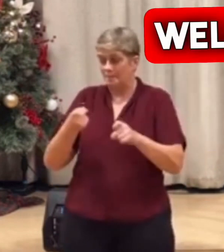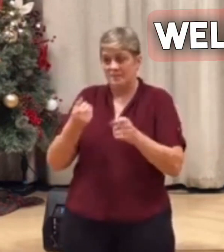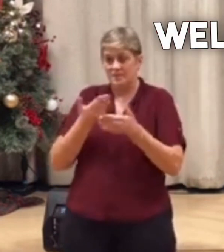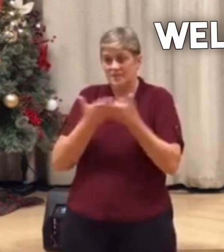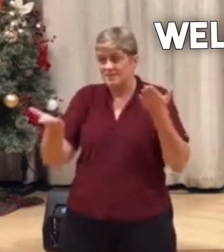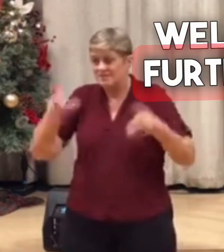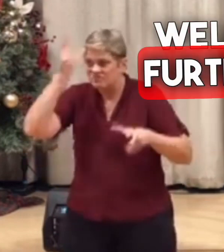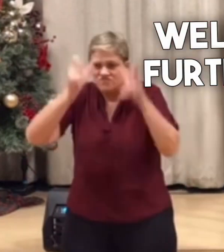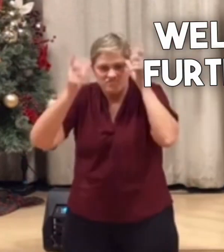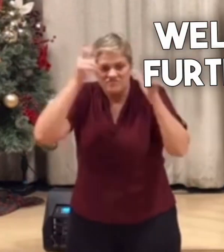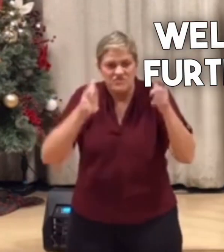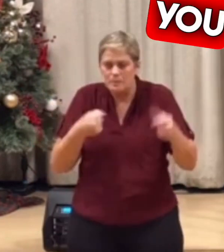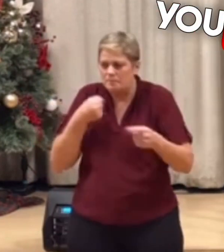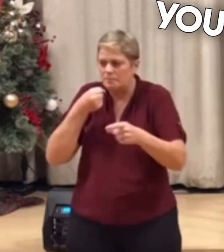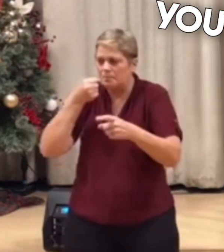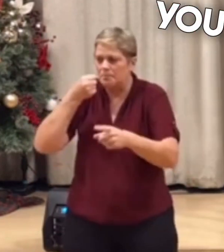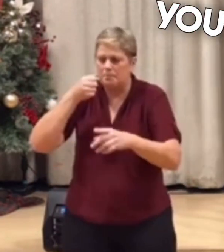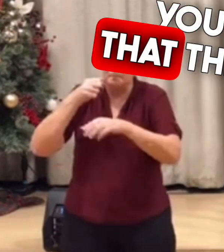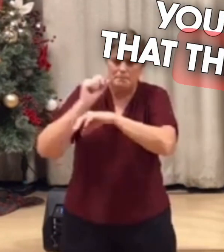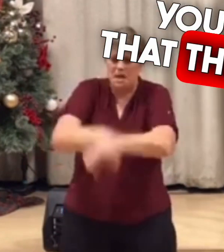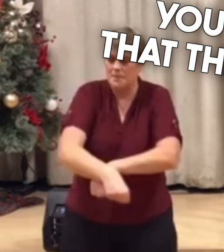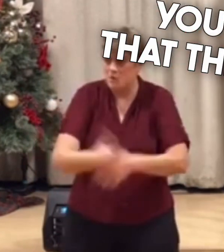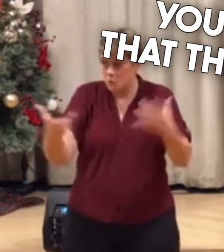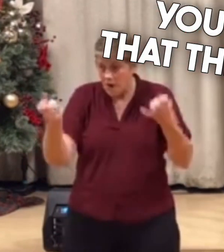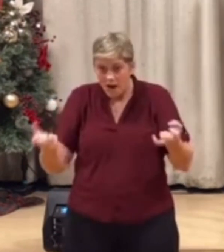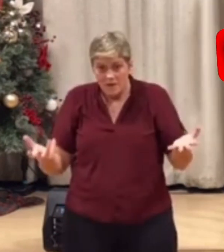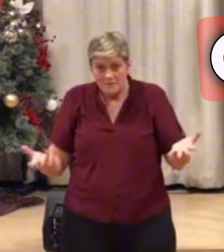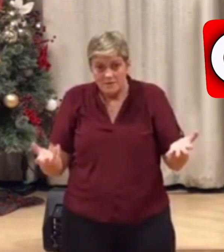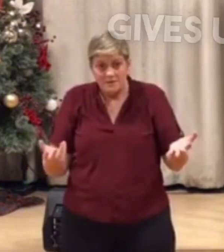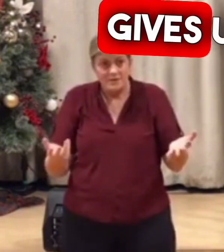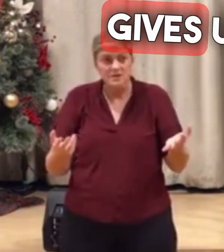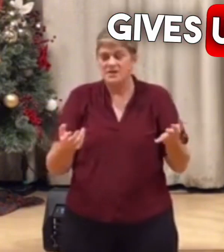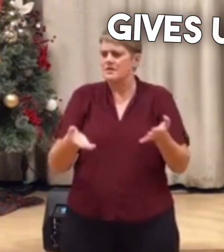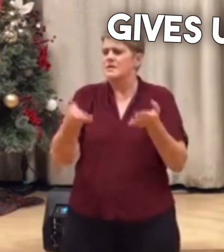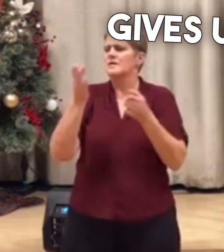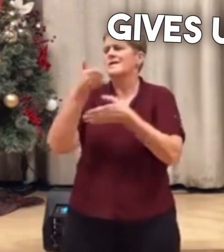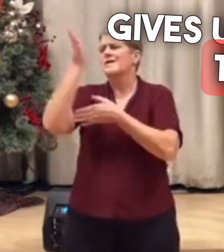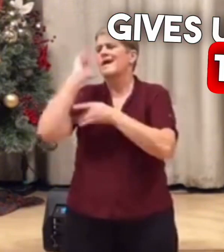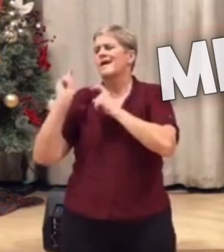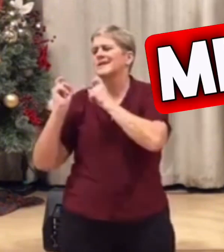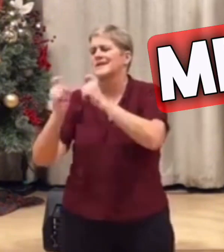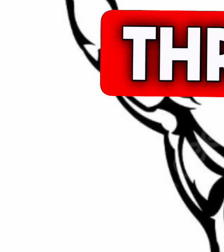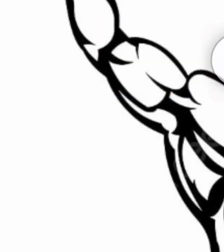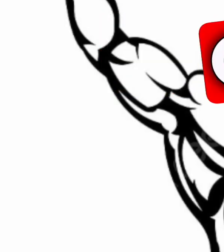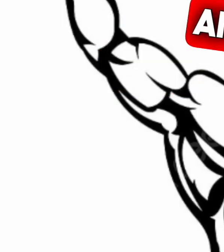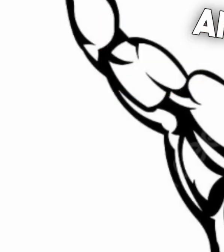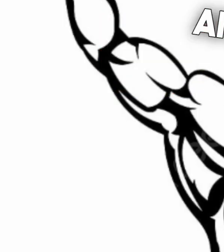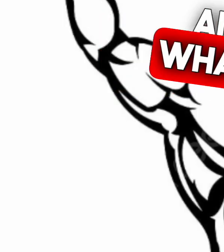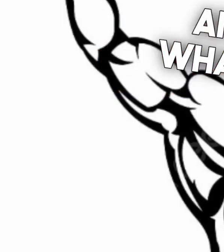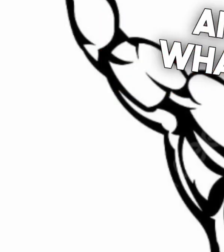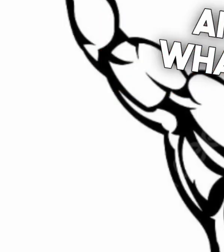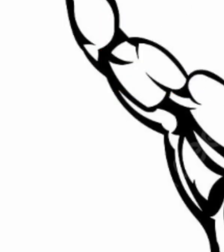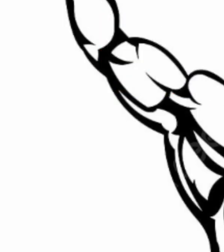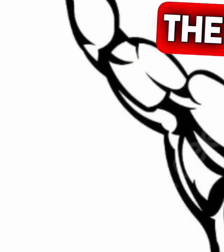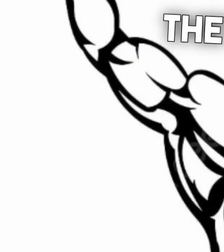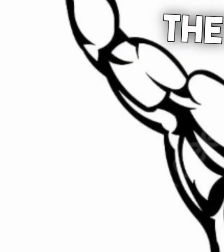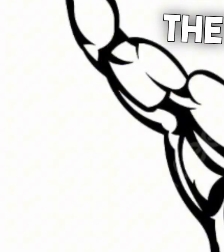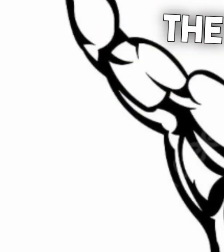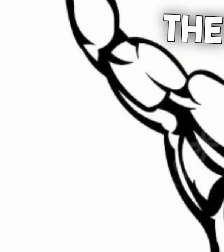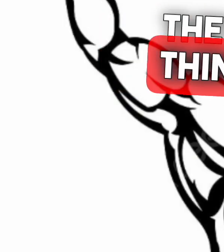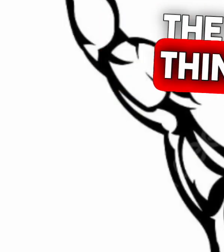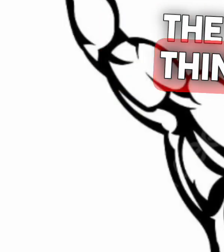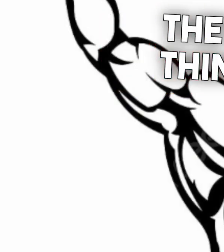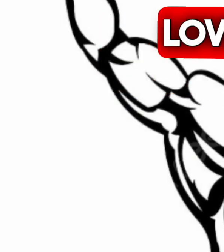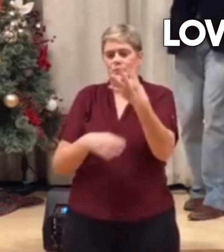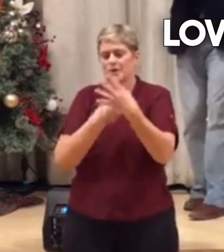would. Well, look no further. tells you right here that these weapons which God gives us spiritually, they're mighty through God and this is what they do. They do